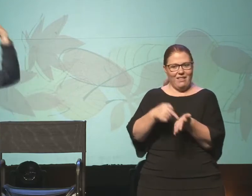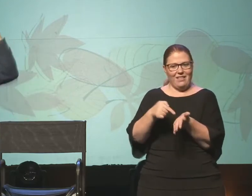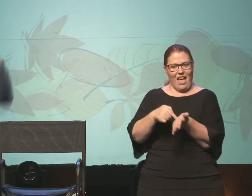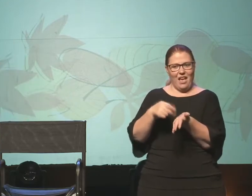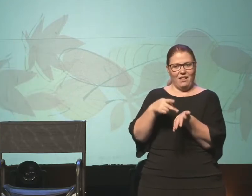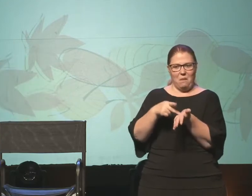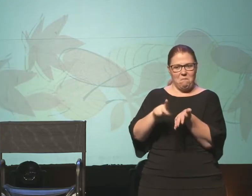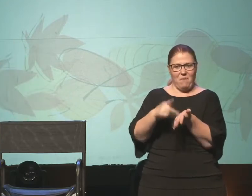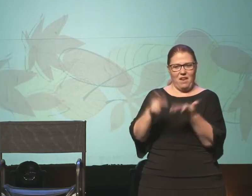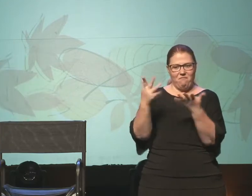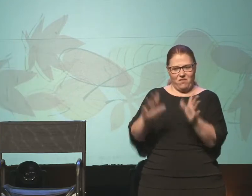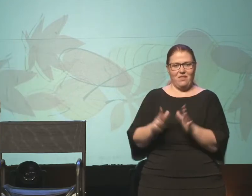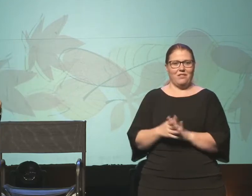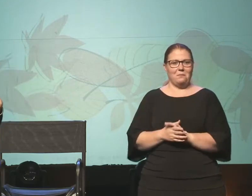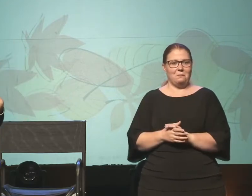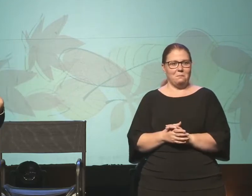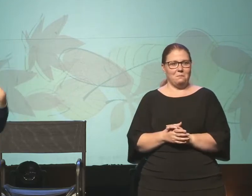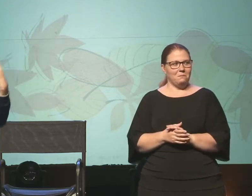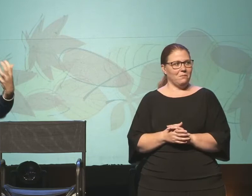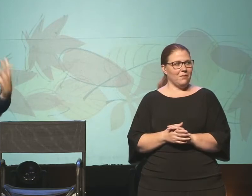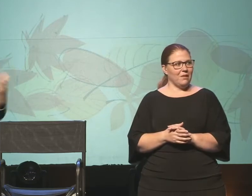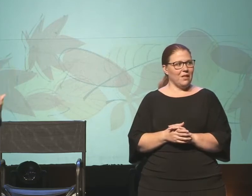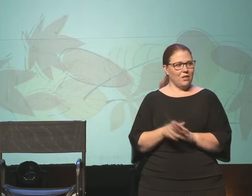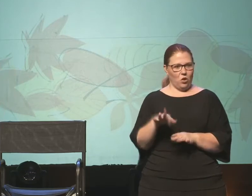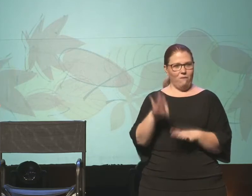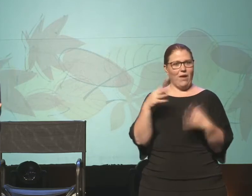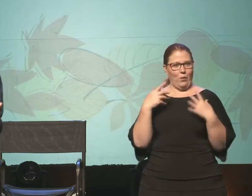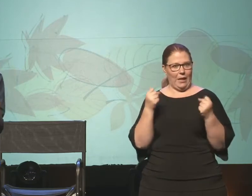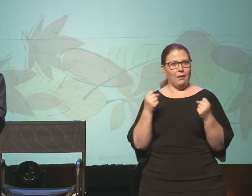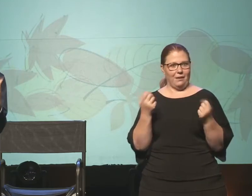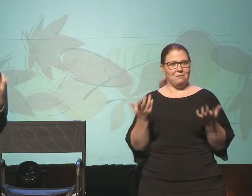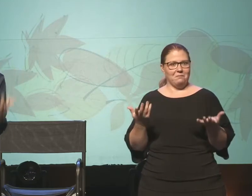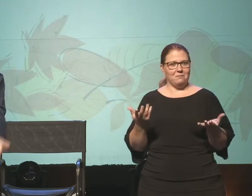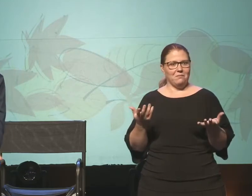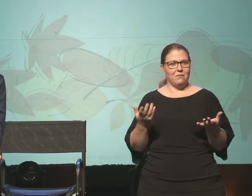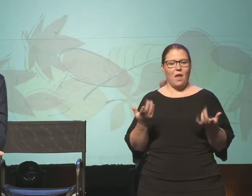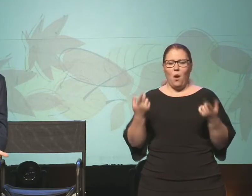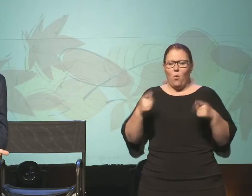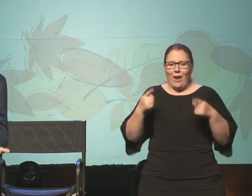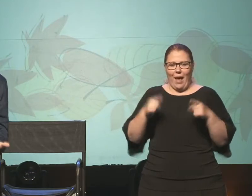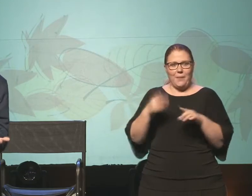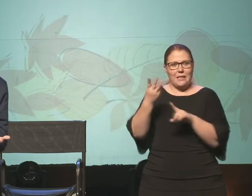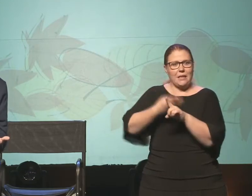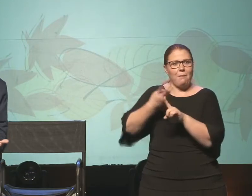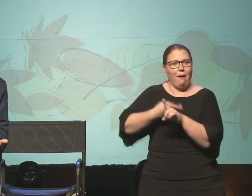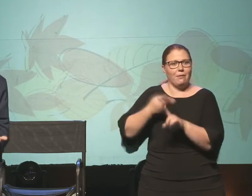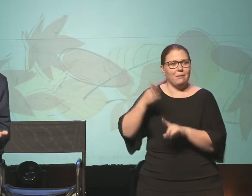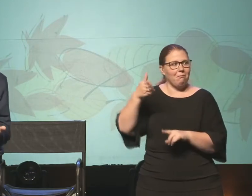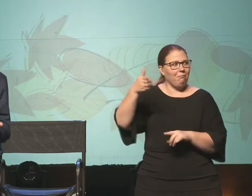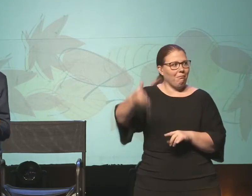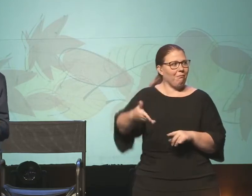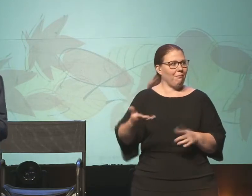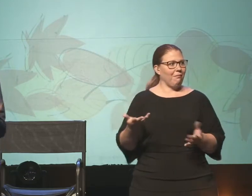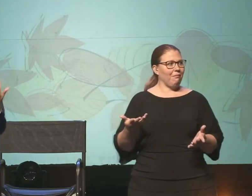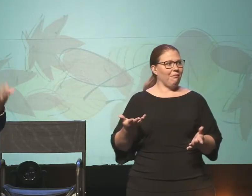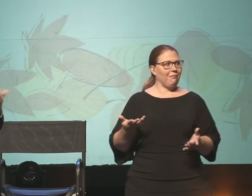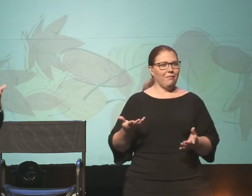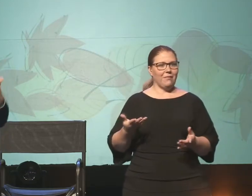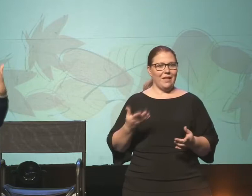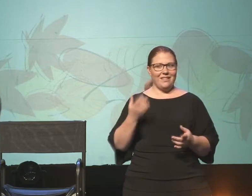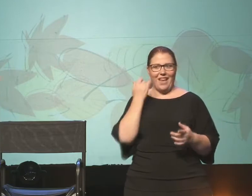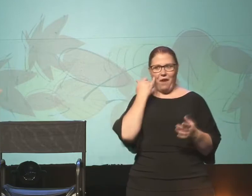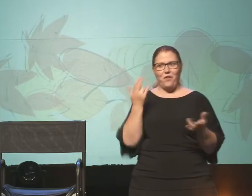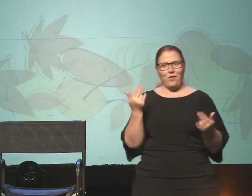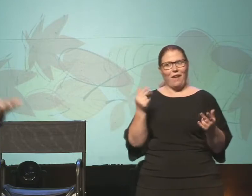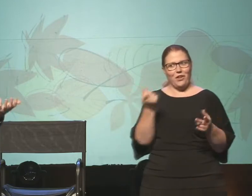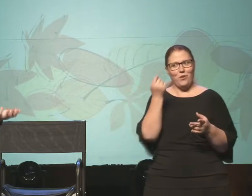that was like hanging over your head. And you found healing. But what happens in six months? I mean, if you're laughing,